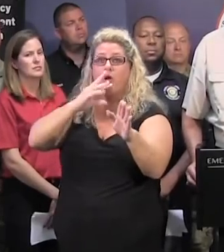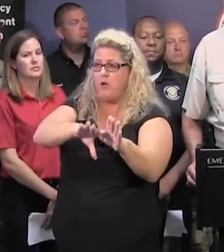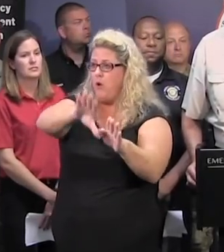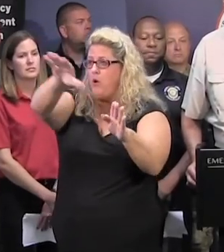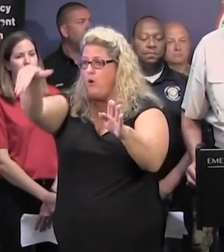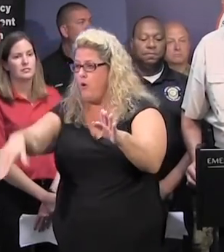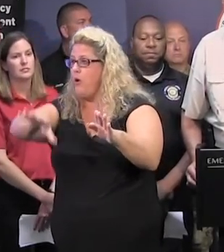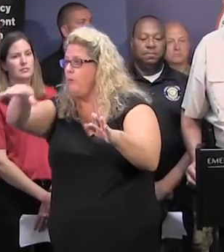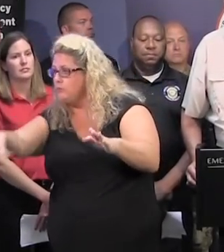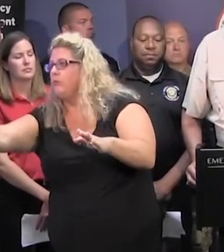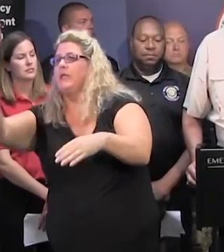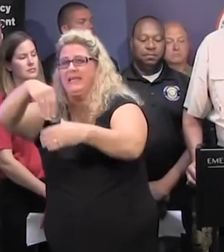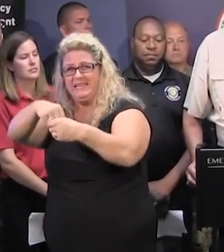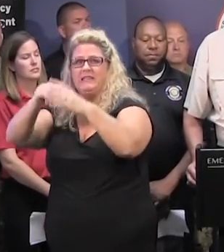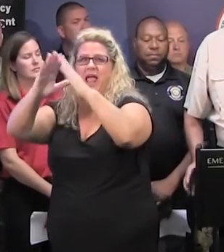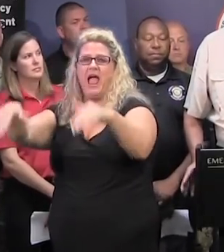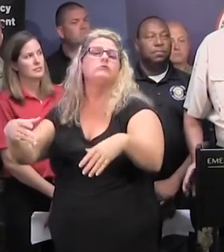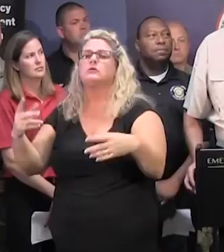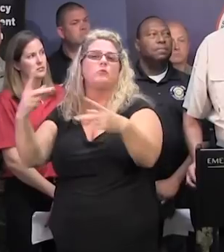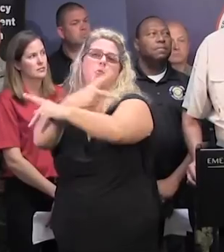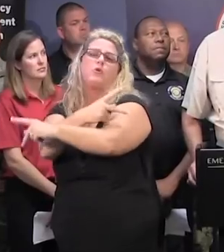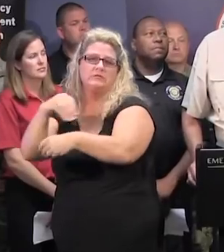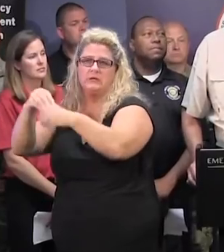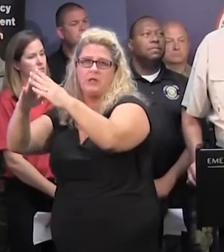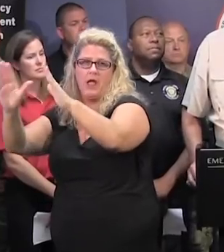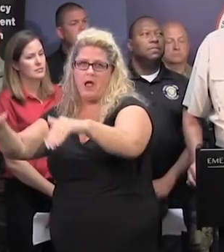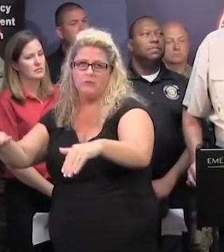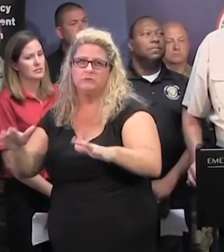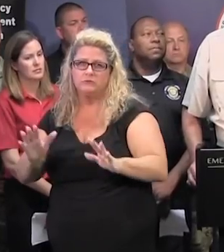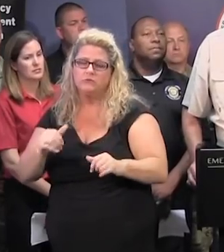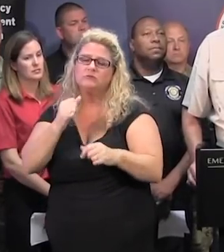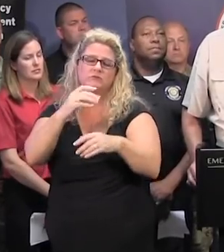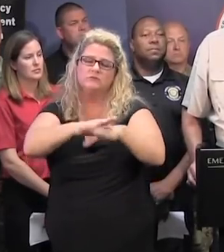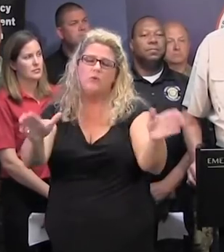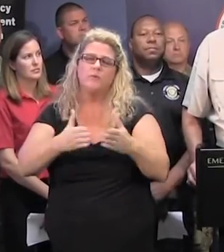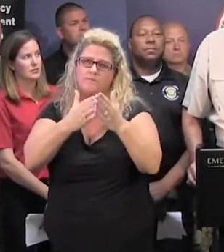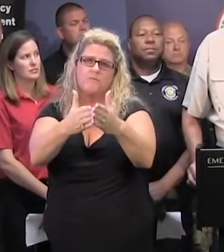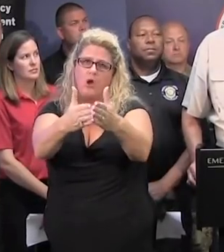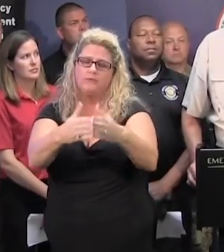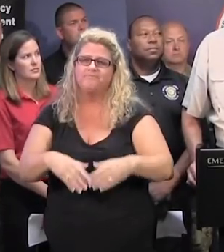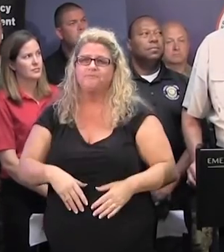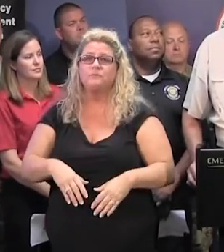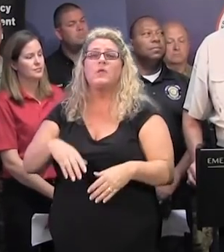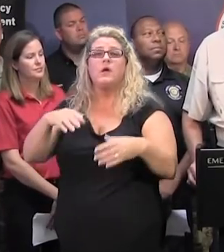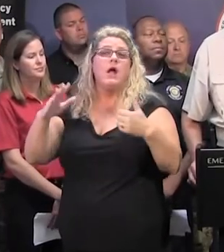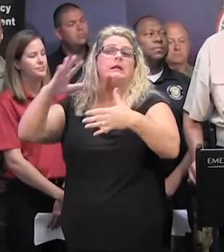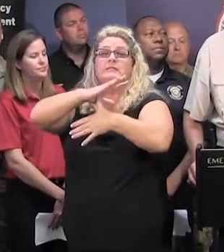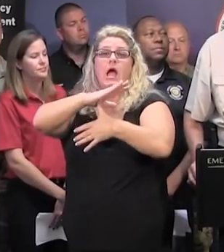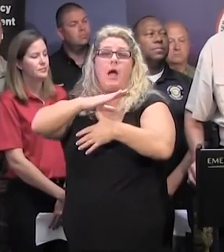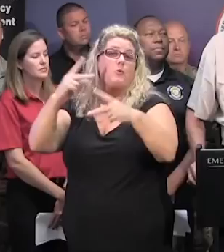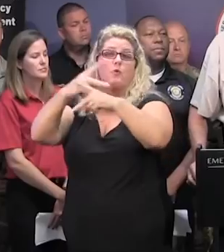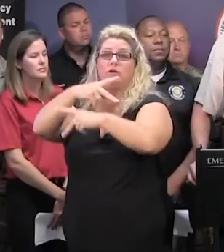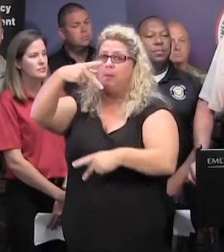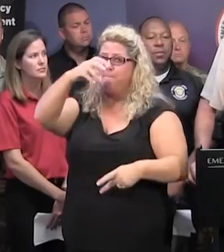cause much more damage. We still anticipate our area of top priority to be the Pee Dee River Basin. Once again,